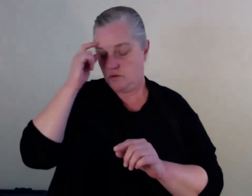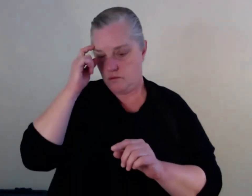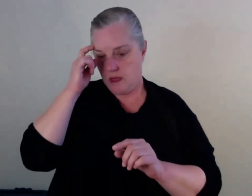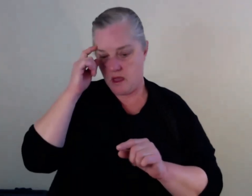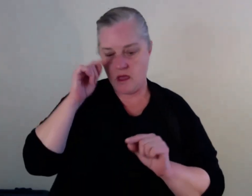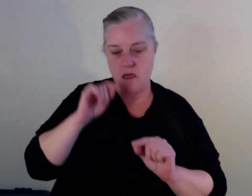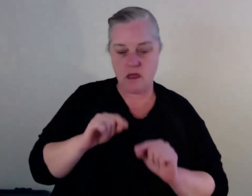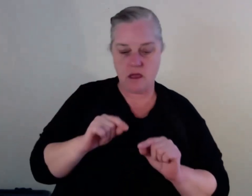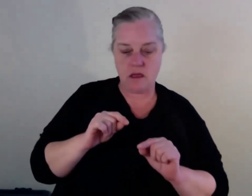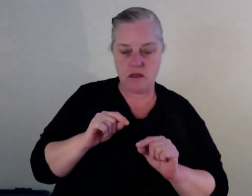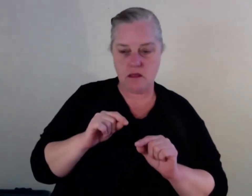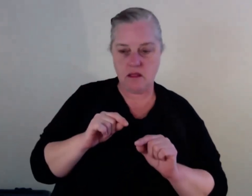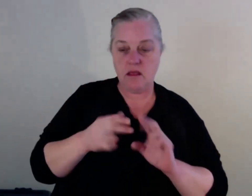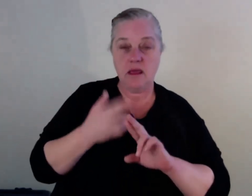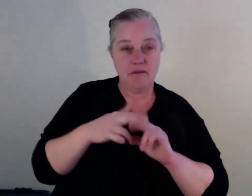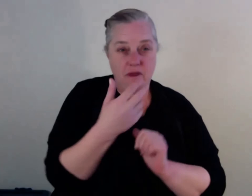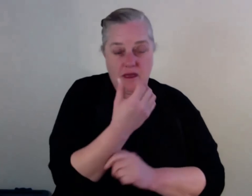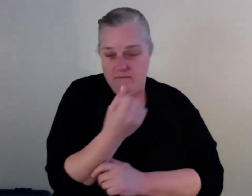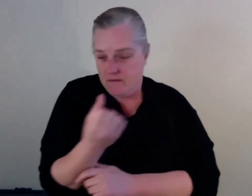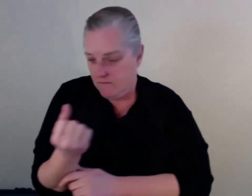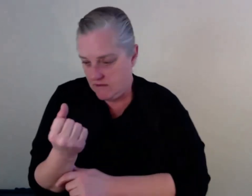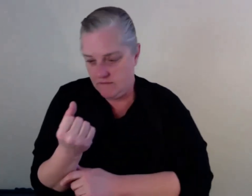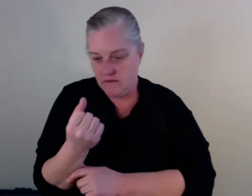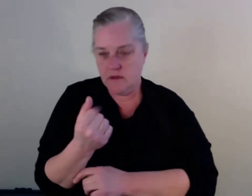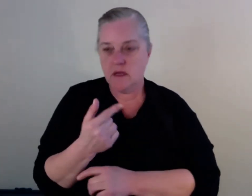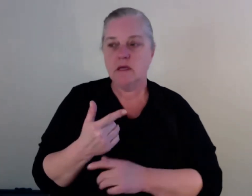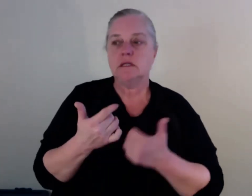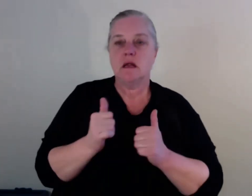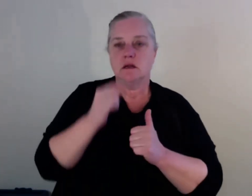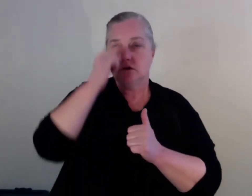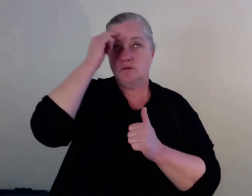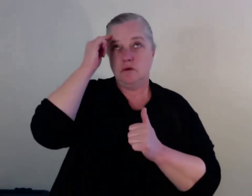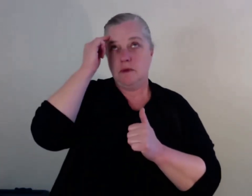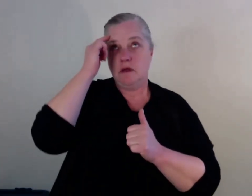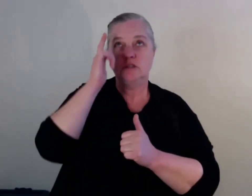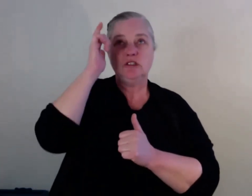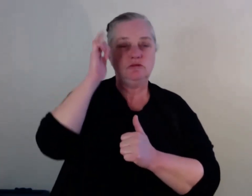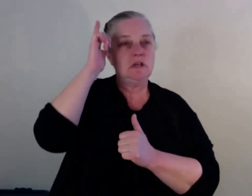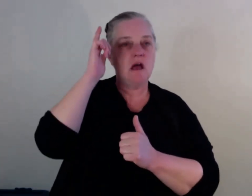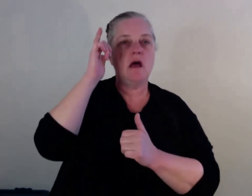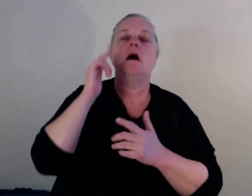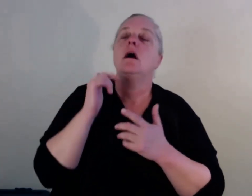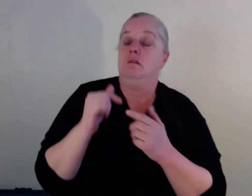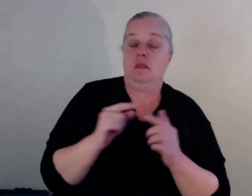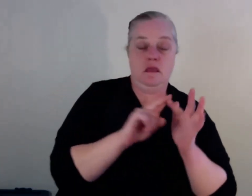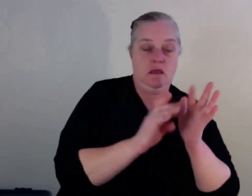that sends you off on a space of medicating. There are many, many options that aren't just meetings. Meetings are fantastic, but it doesn't work for every person.